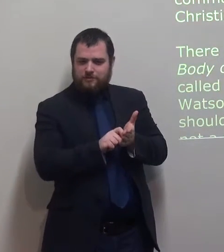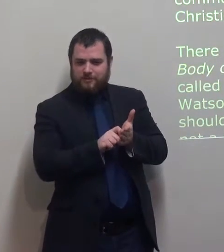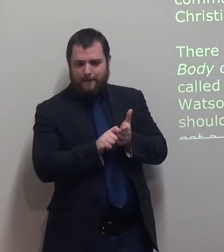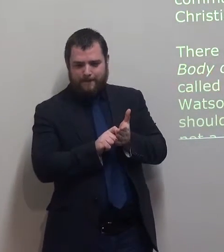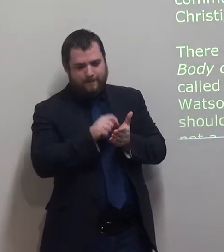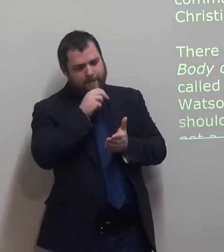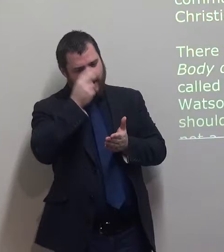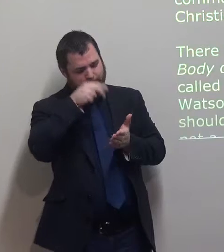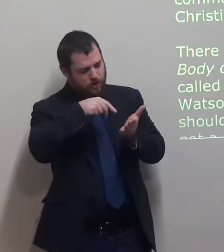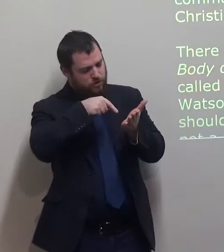Watson.